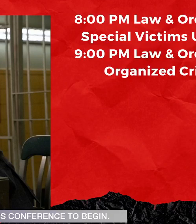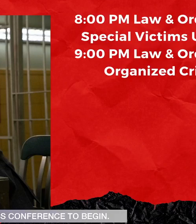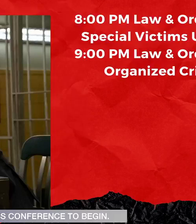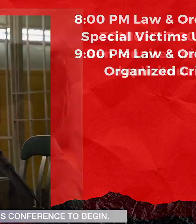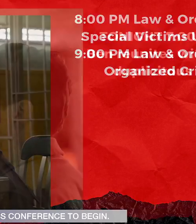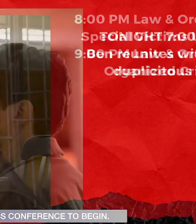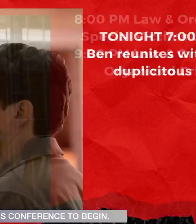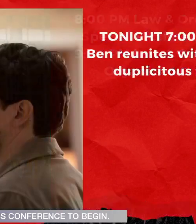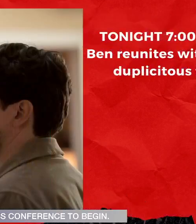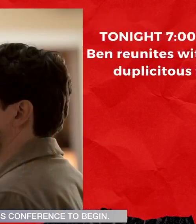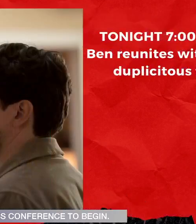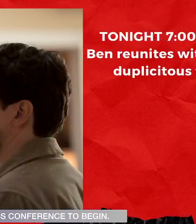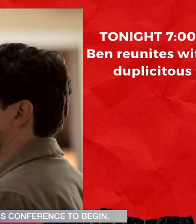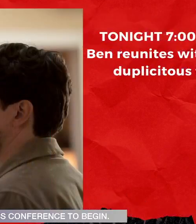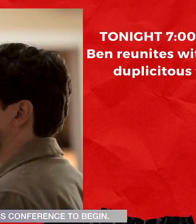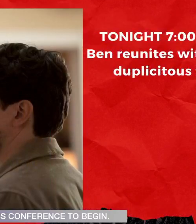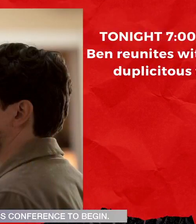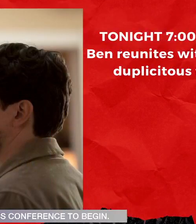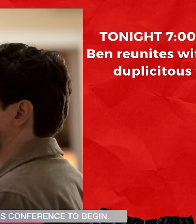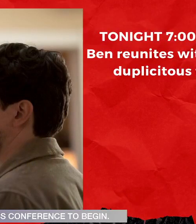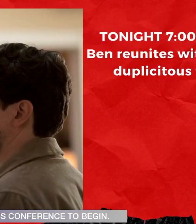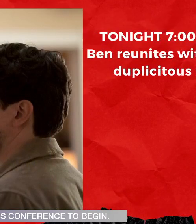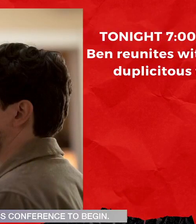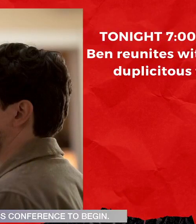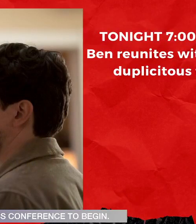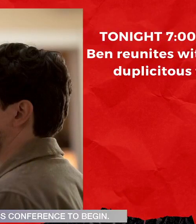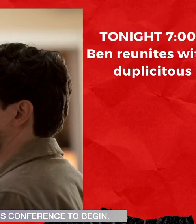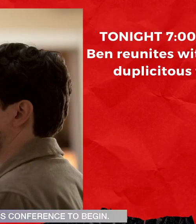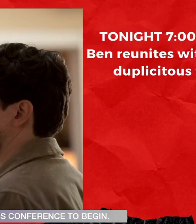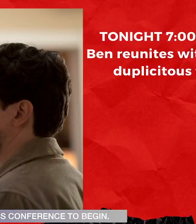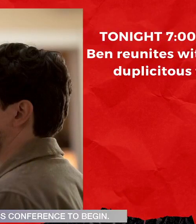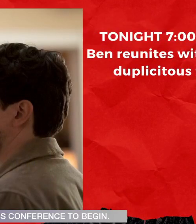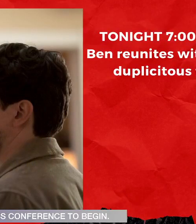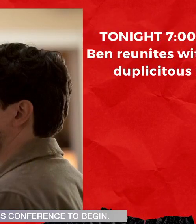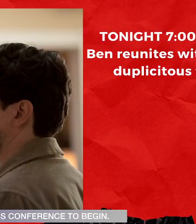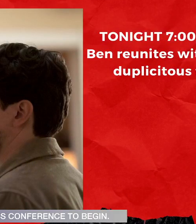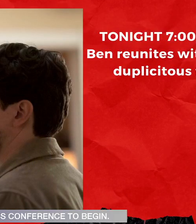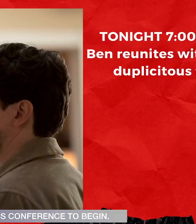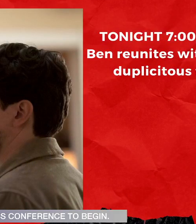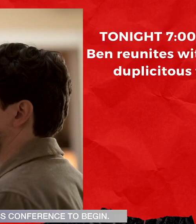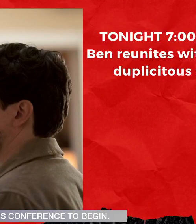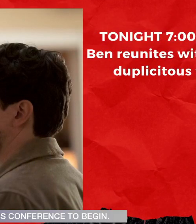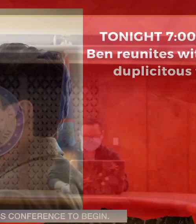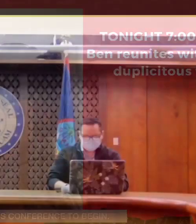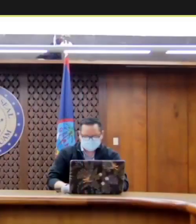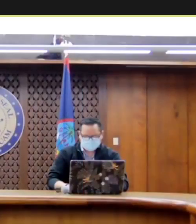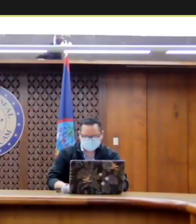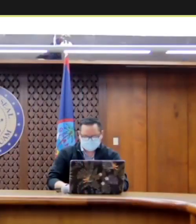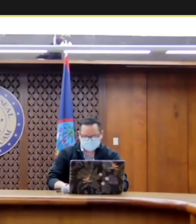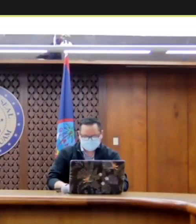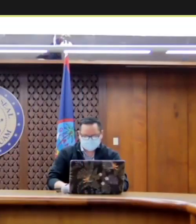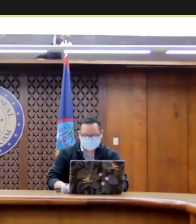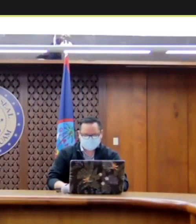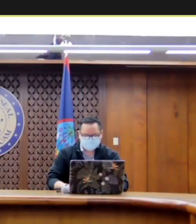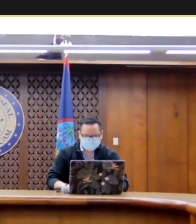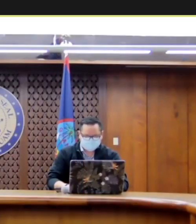And there was Nonna standing by our side